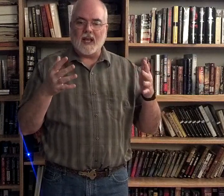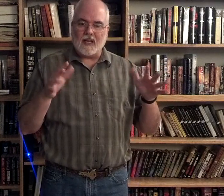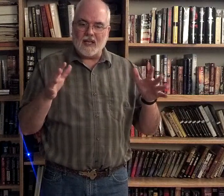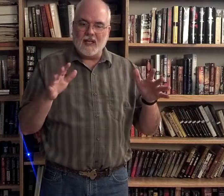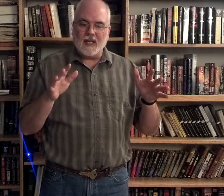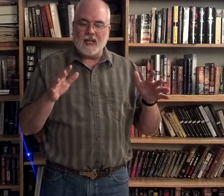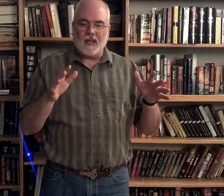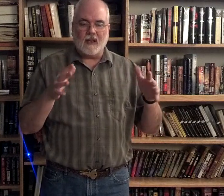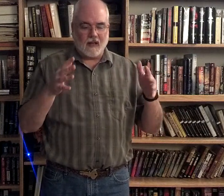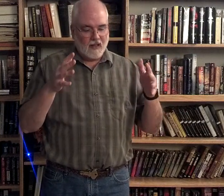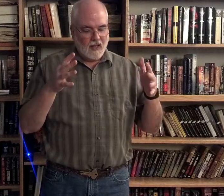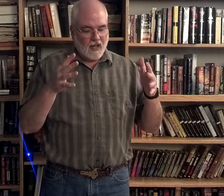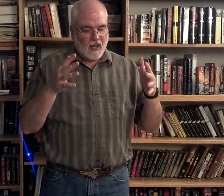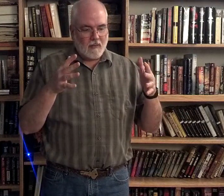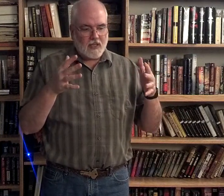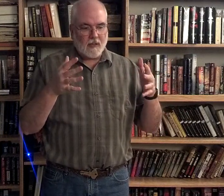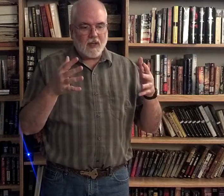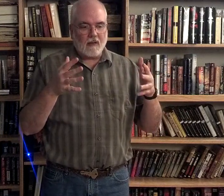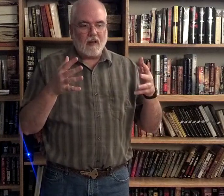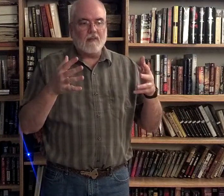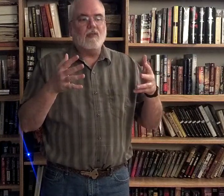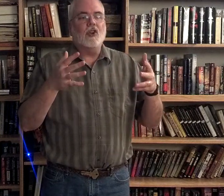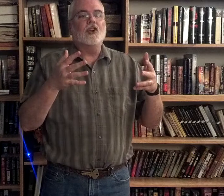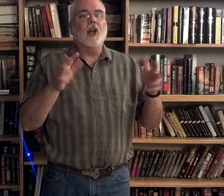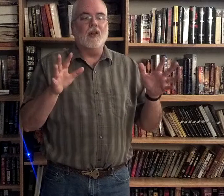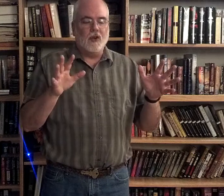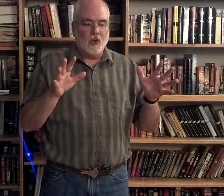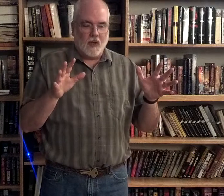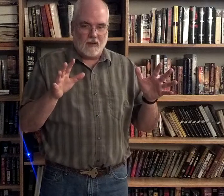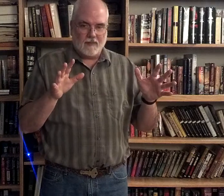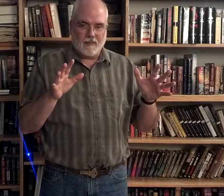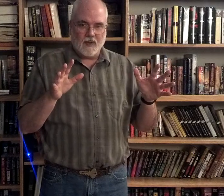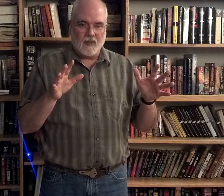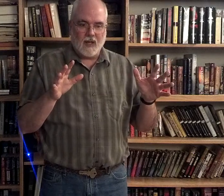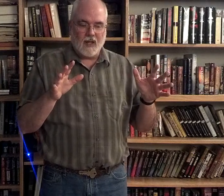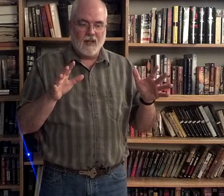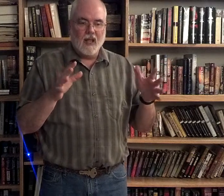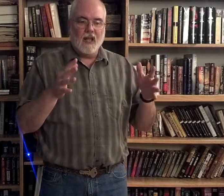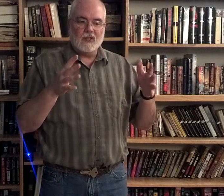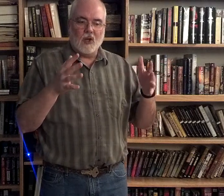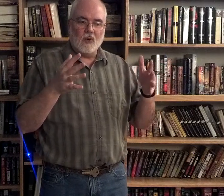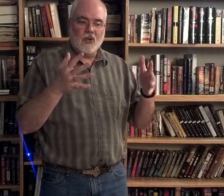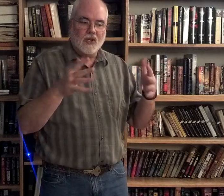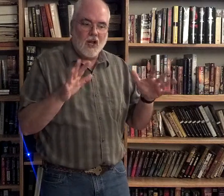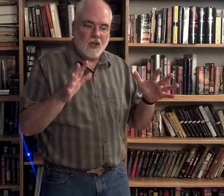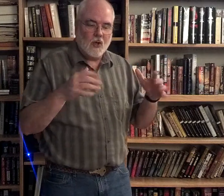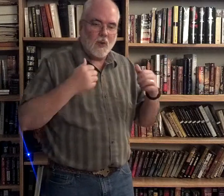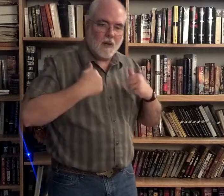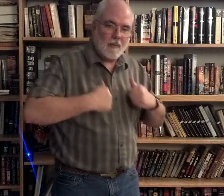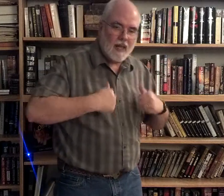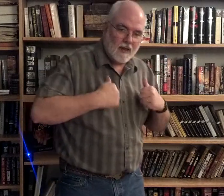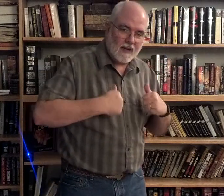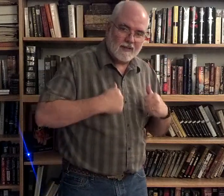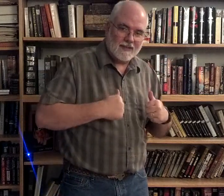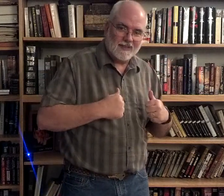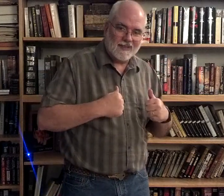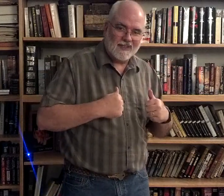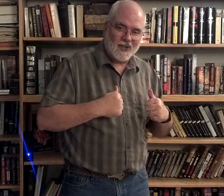an ed ending. It means something they're done doing, okay? So, done doing bathing, alright,